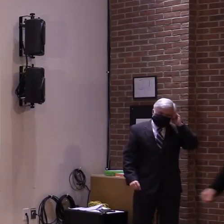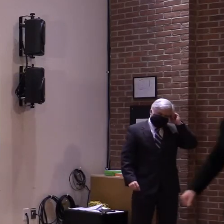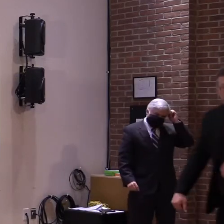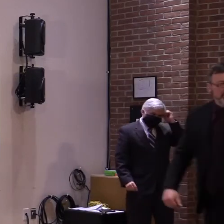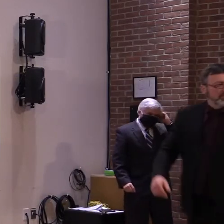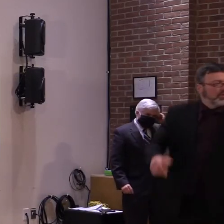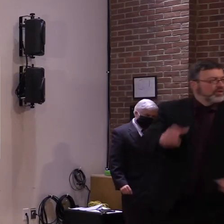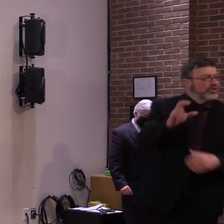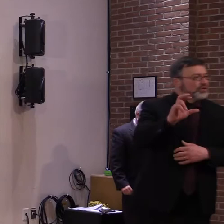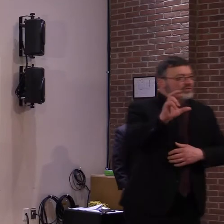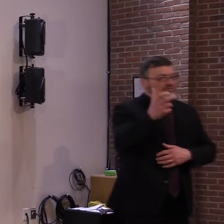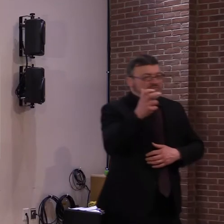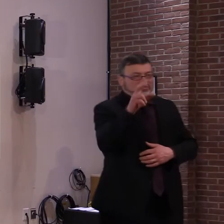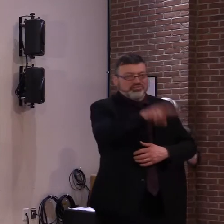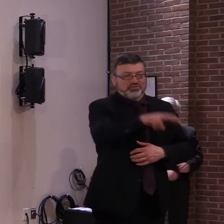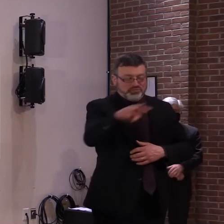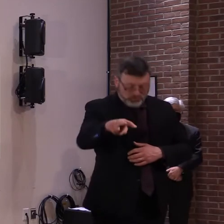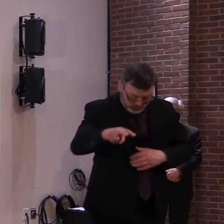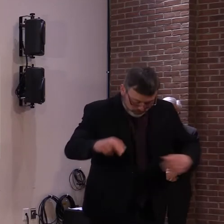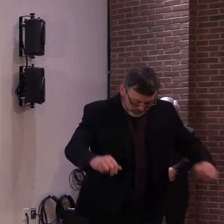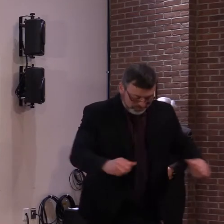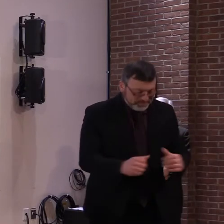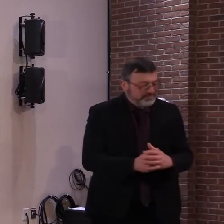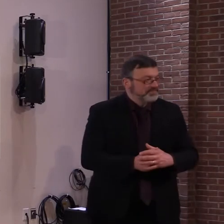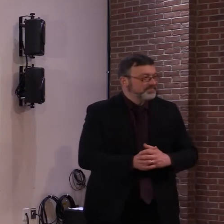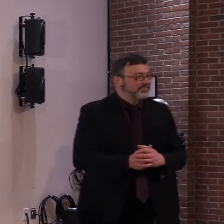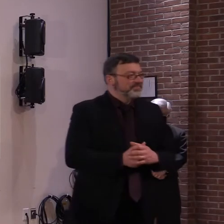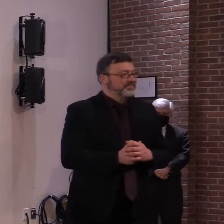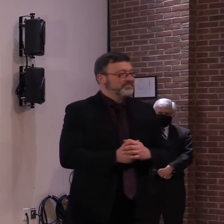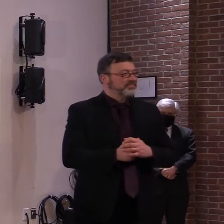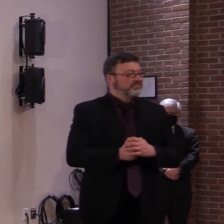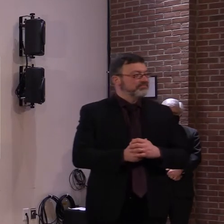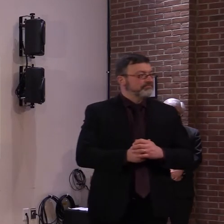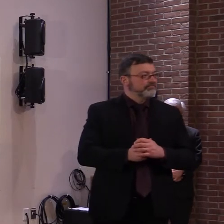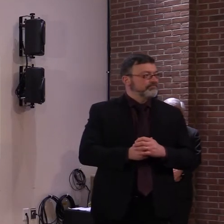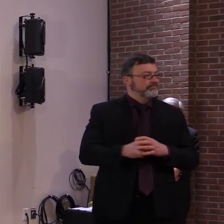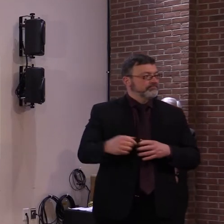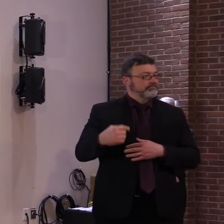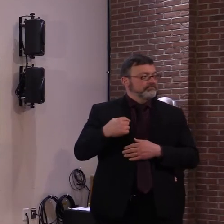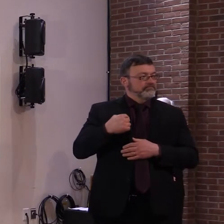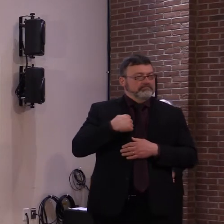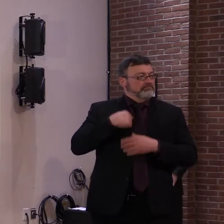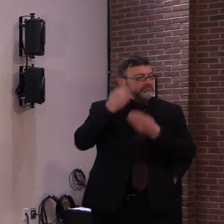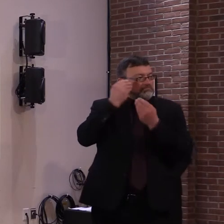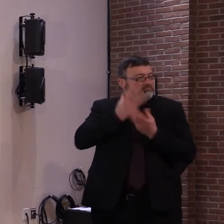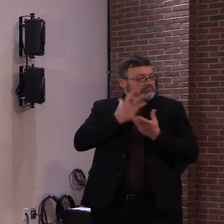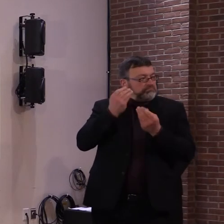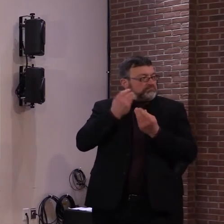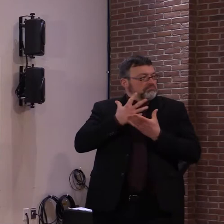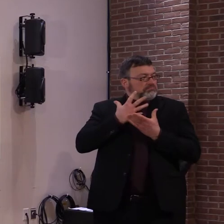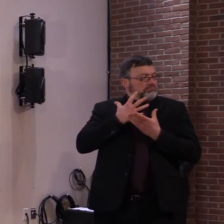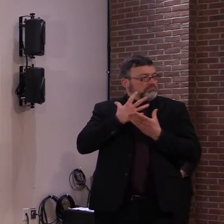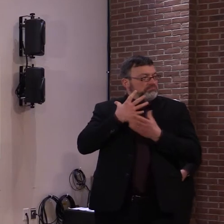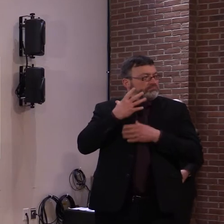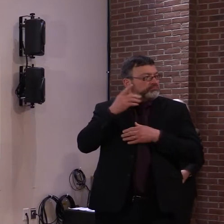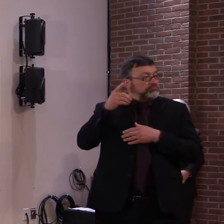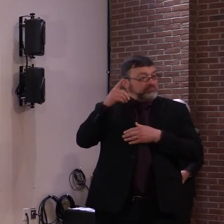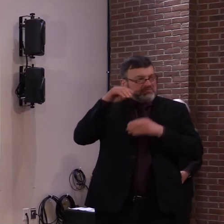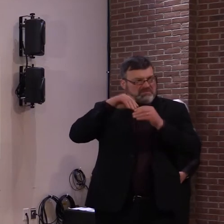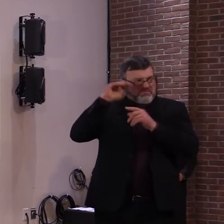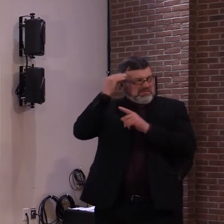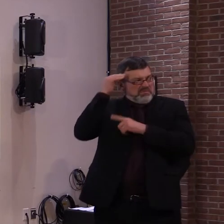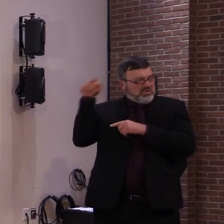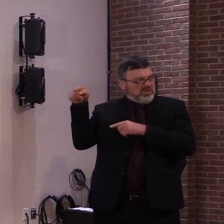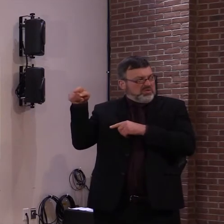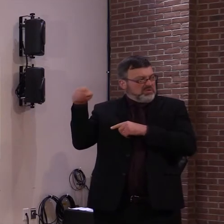Seen reports of businesses boarding up storefronts as a cautionary measure, um, for the week ahead. I'm wondering if you